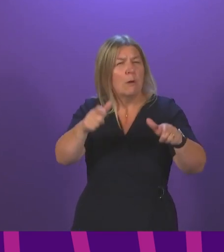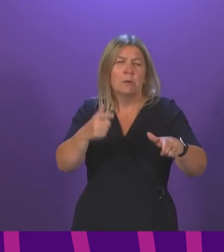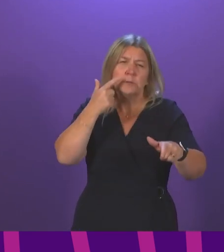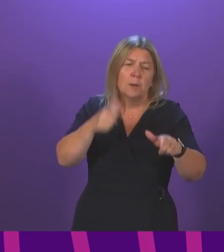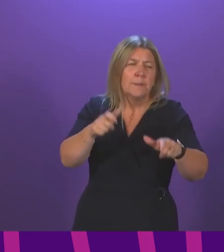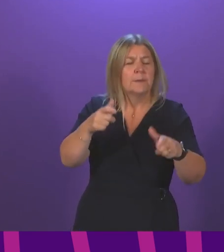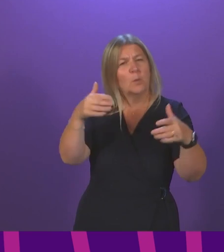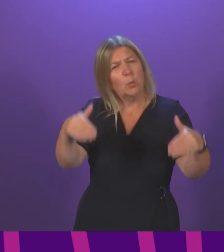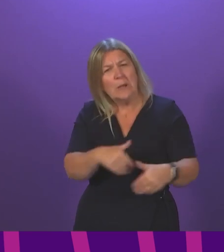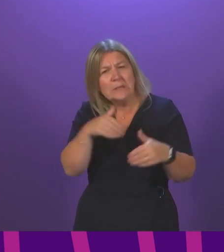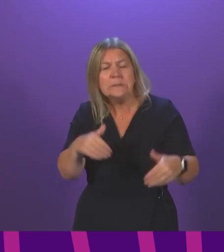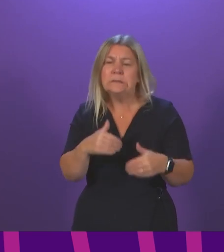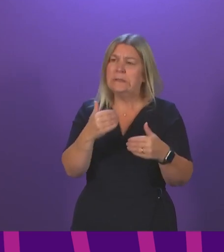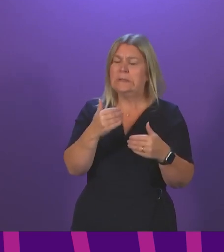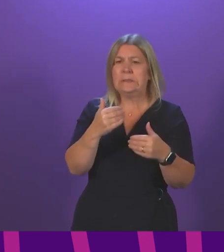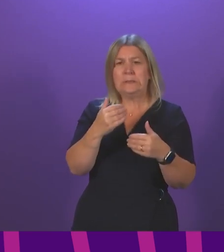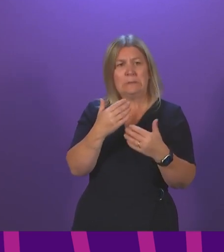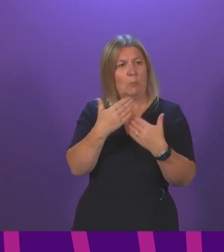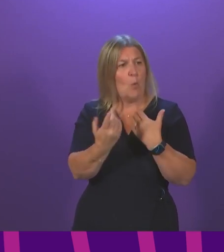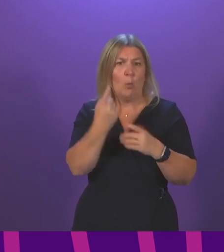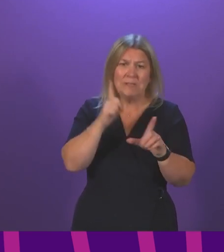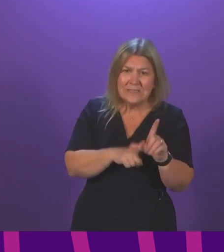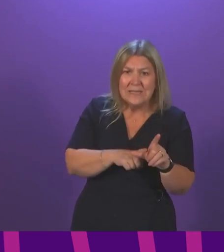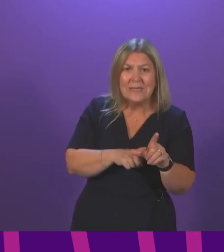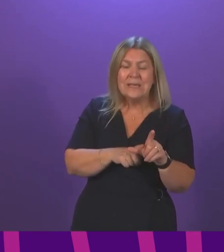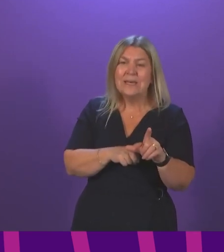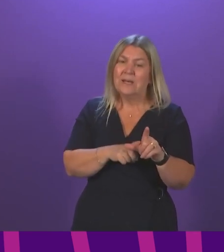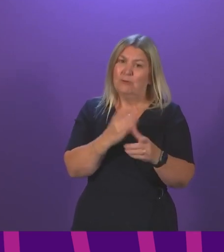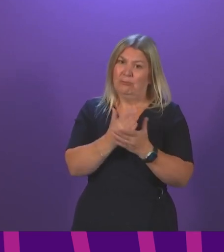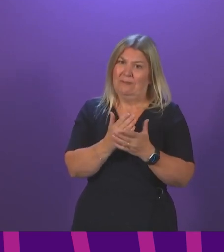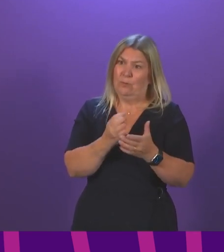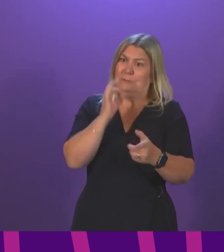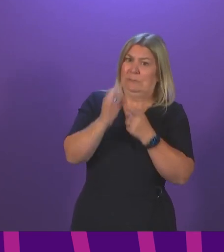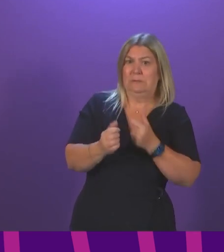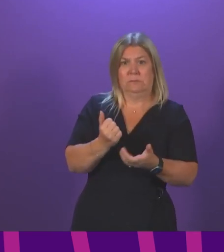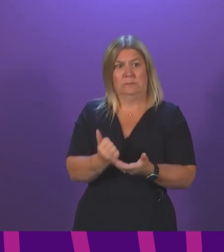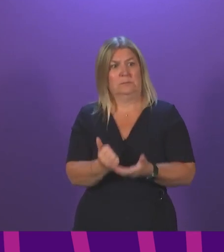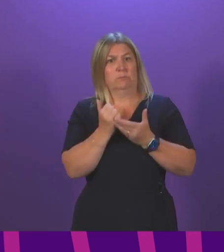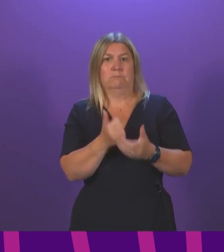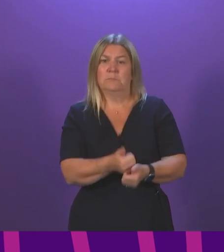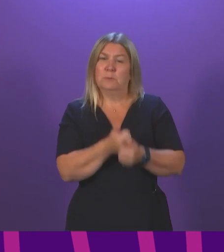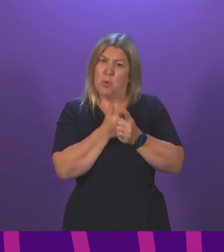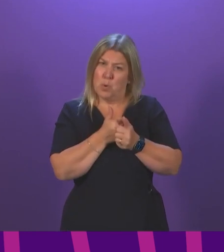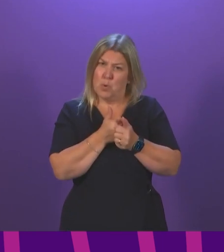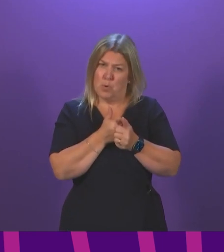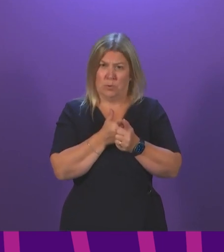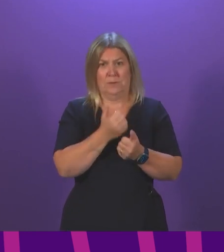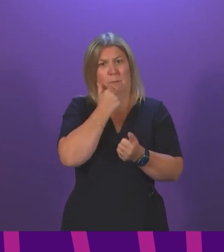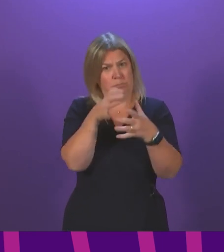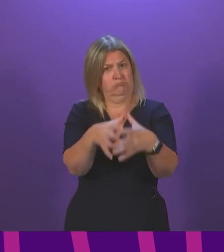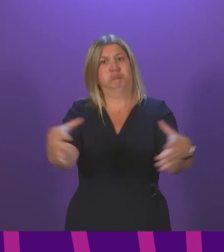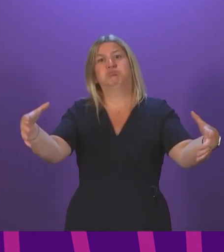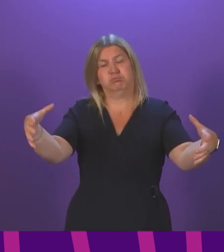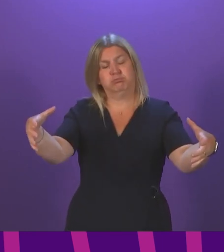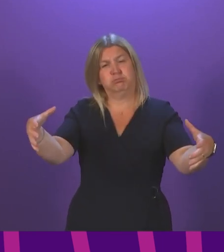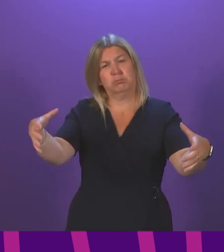specialist help has trebled in the last 12 months. So let me ask, what action will the First Minister take now to address the absolute